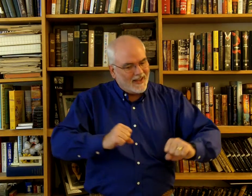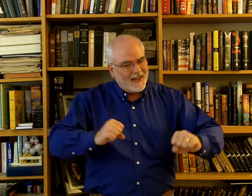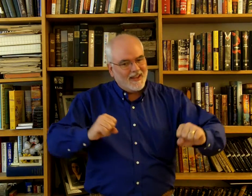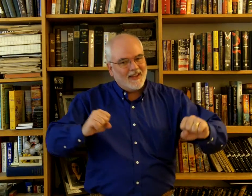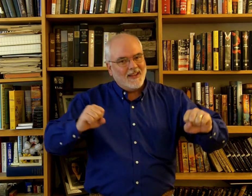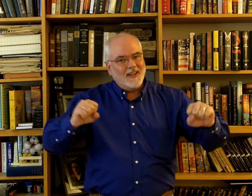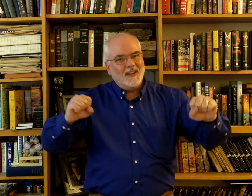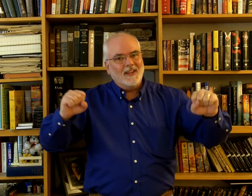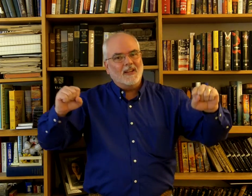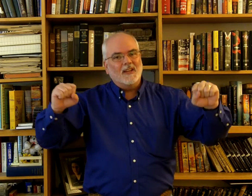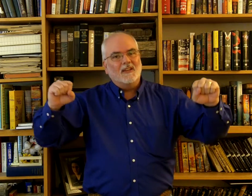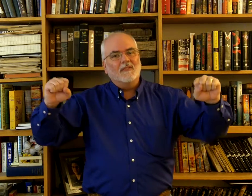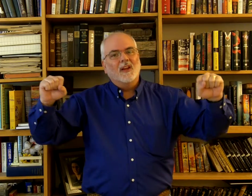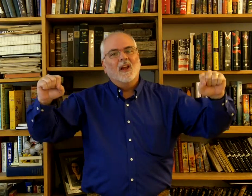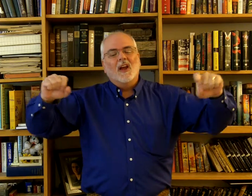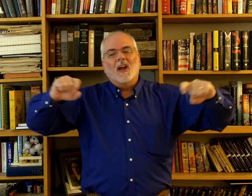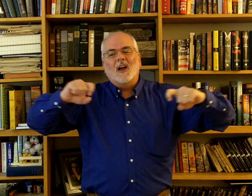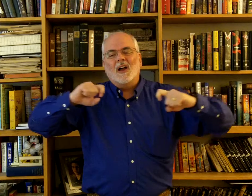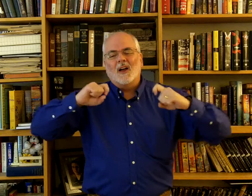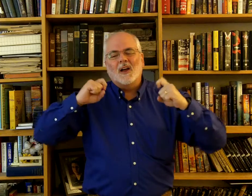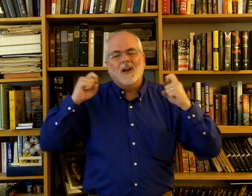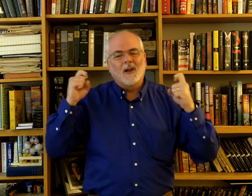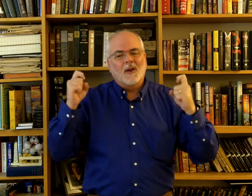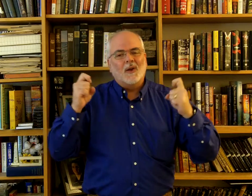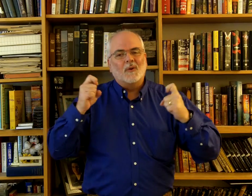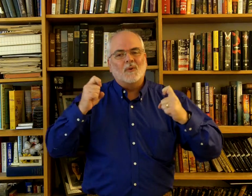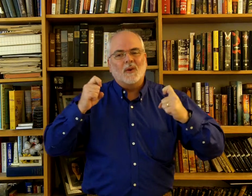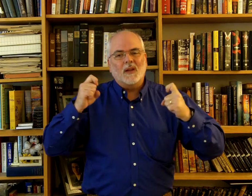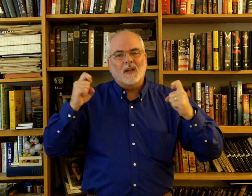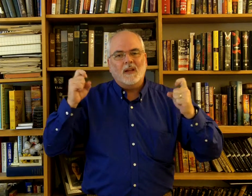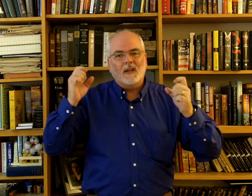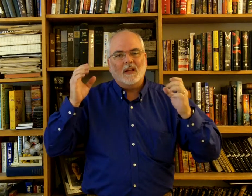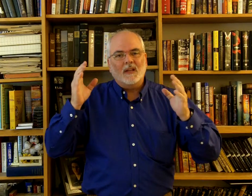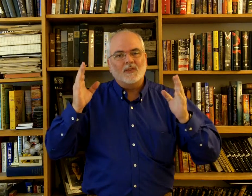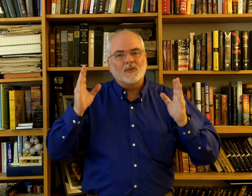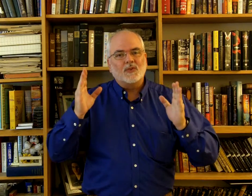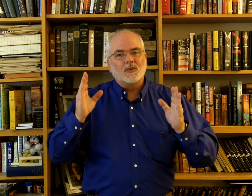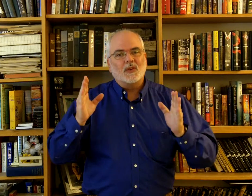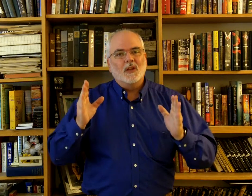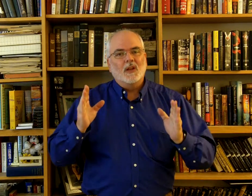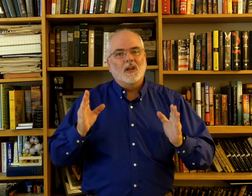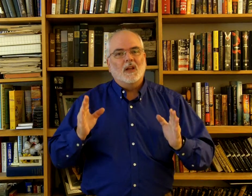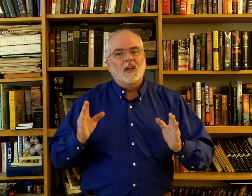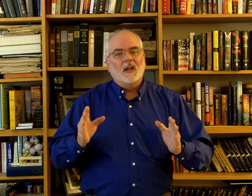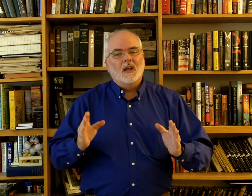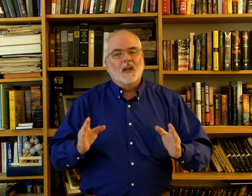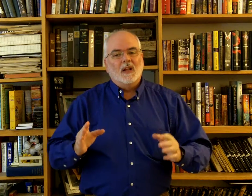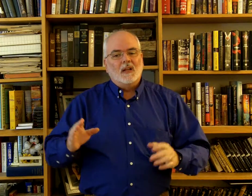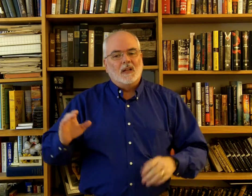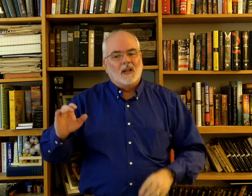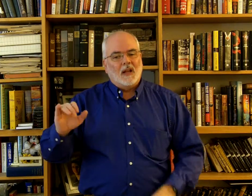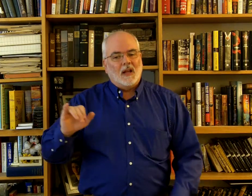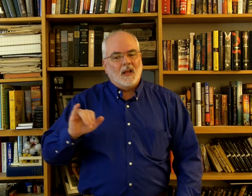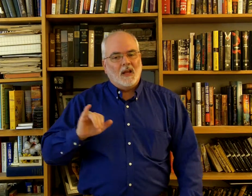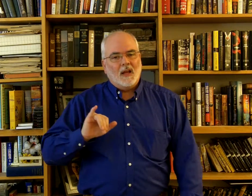a wretch. Like